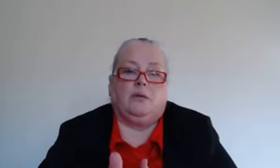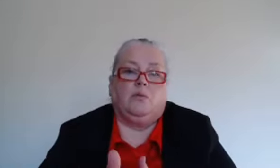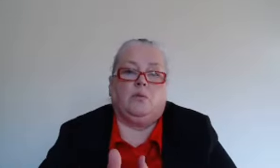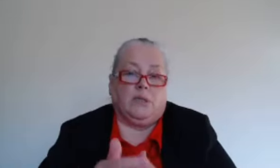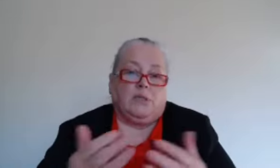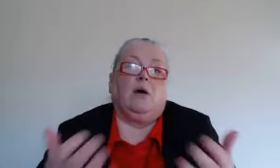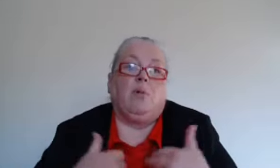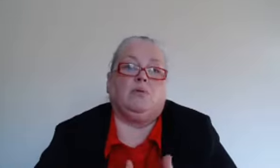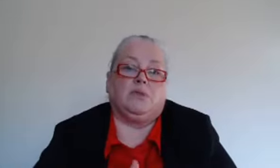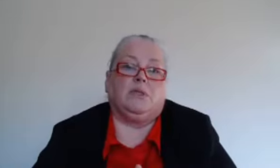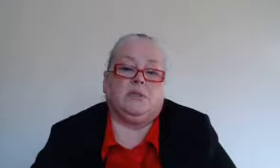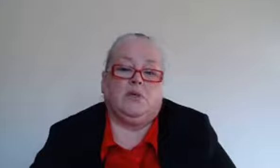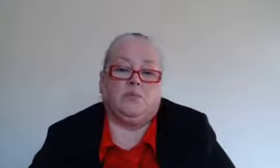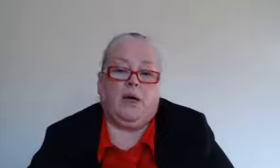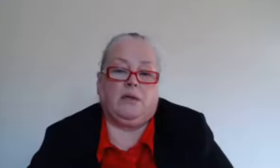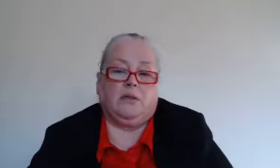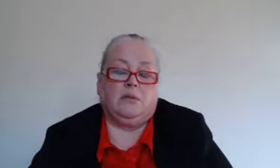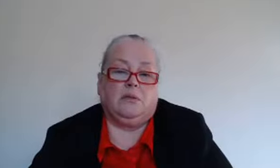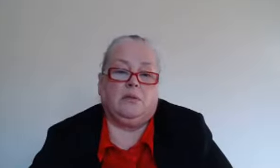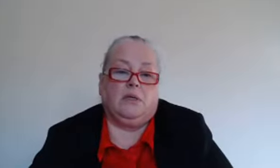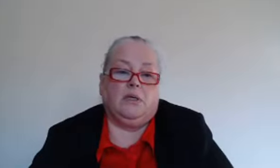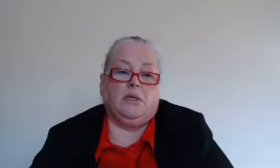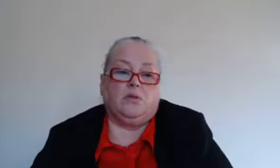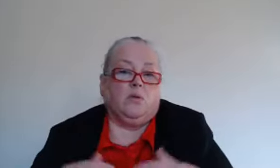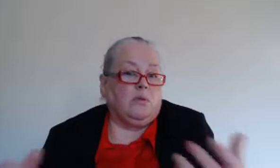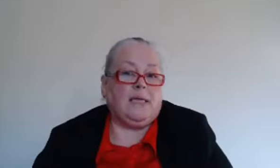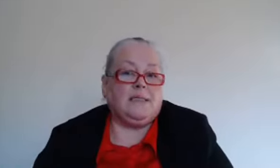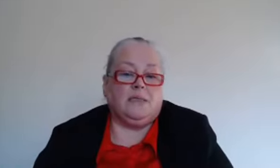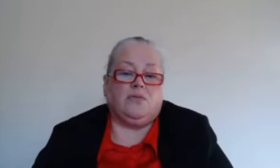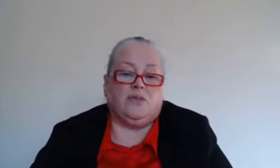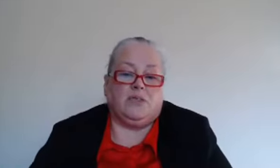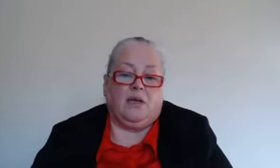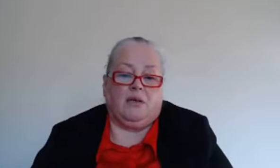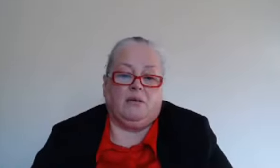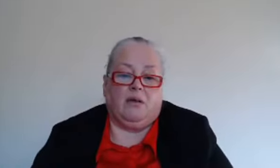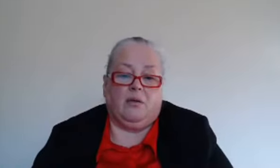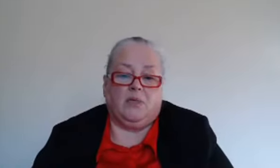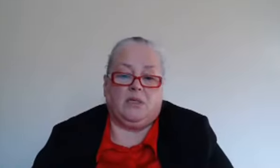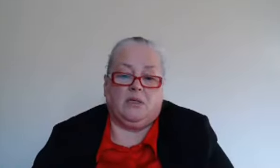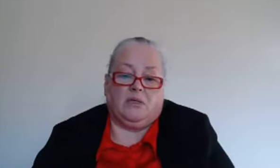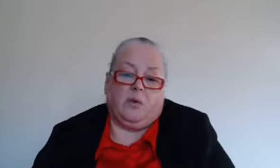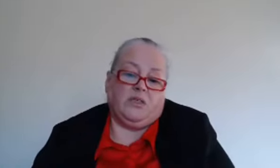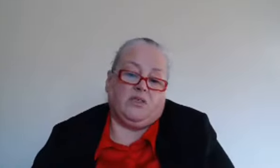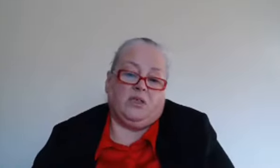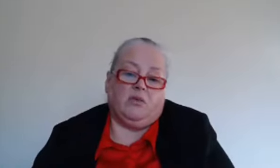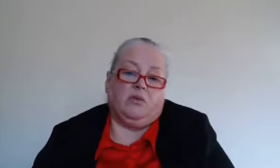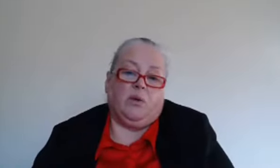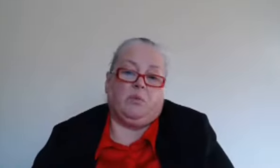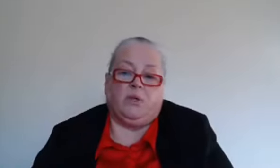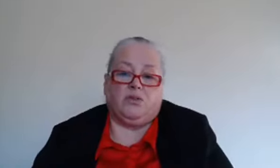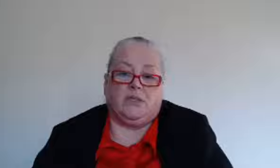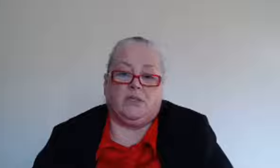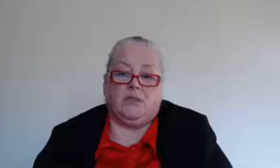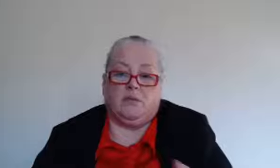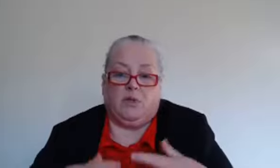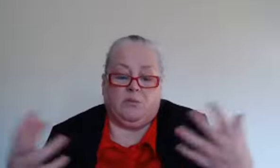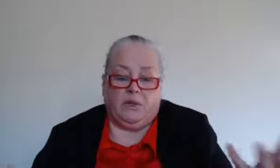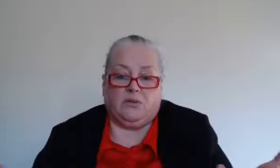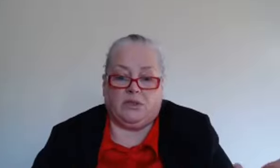we'll stop holding ourselves back so that's it for today and it's it's a question I thought you might be interested in might be interested